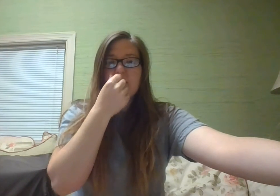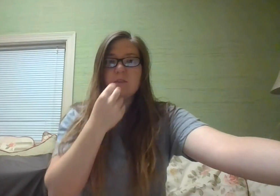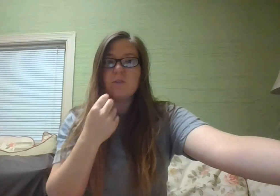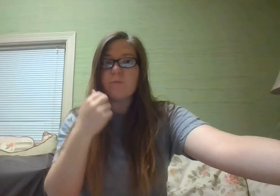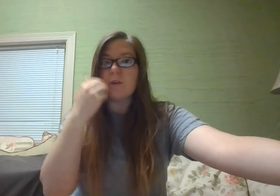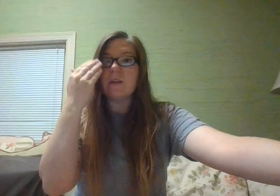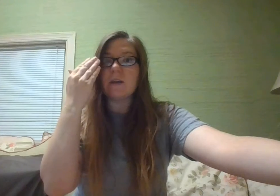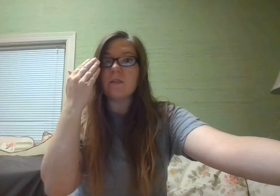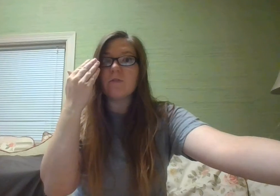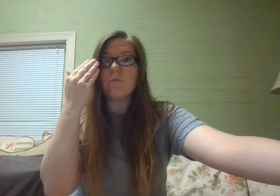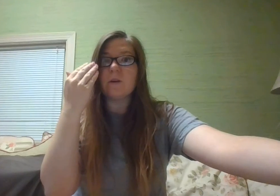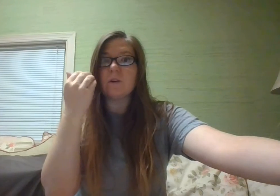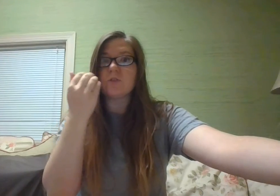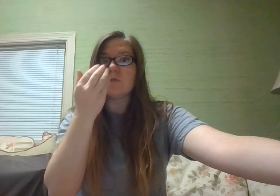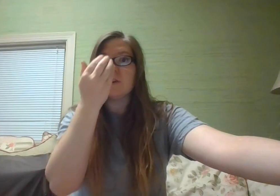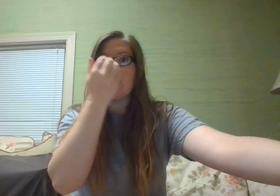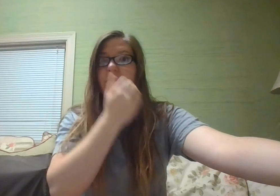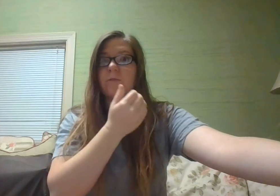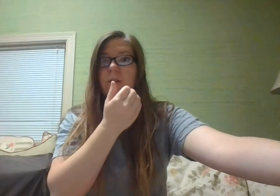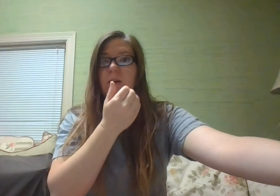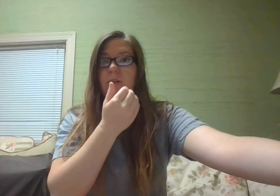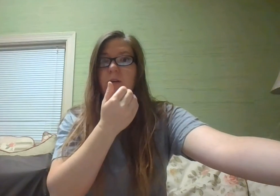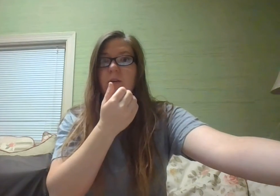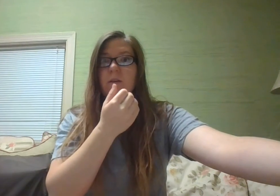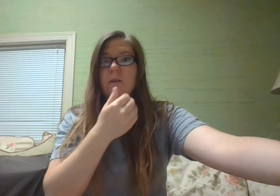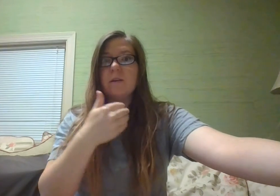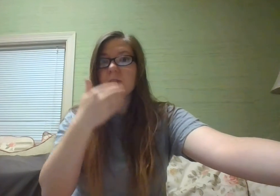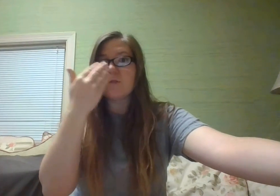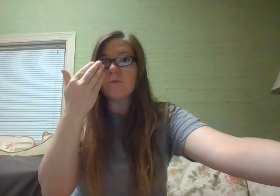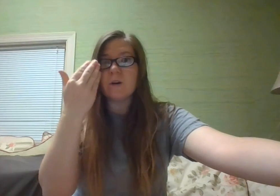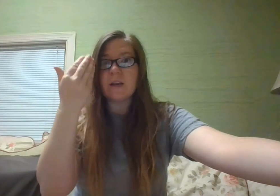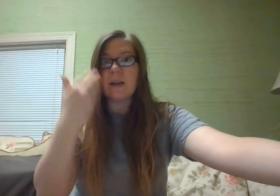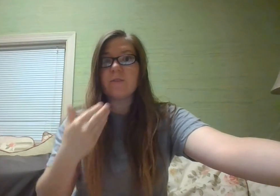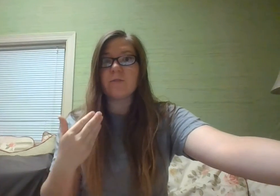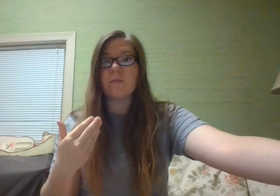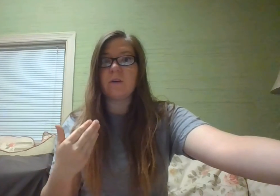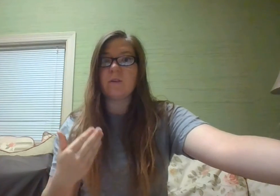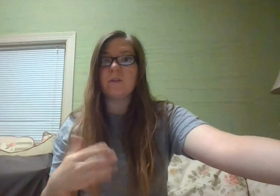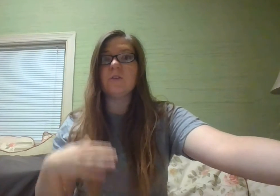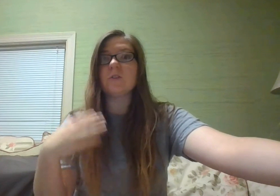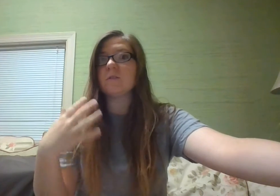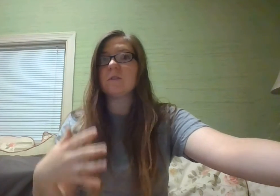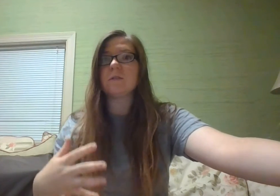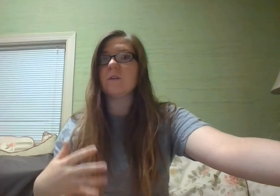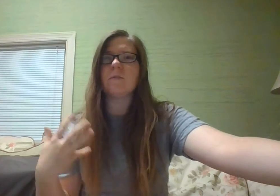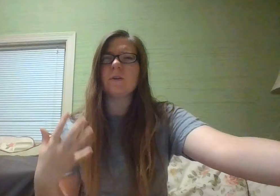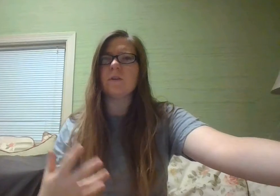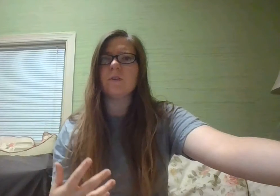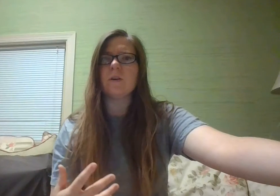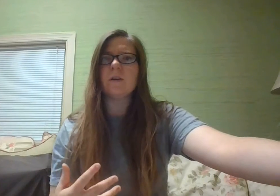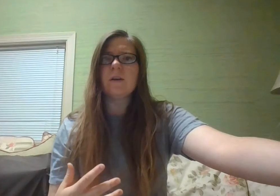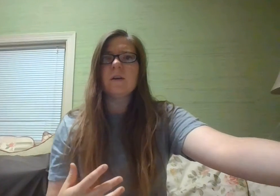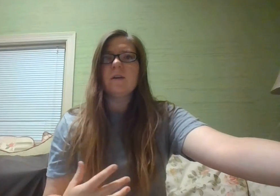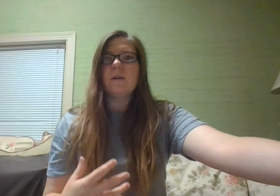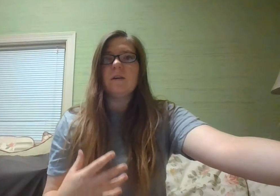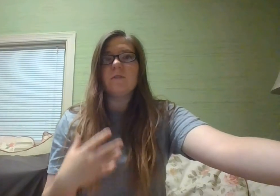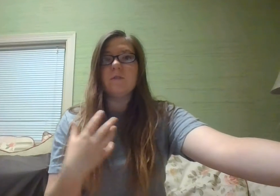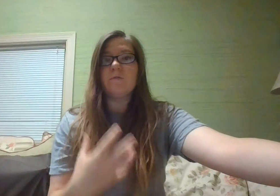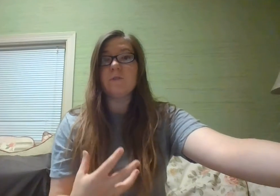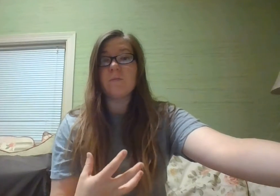So you're breathing in through one nostril and out through the other. In through one and out through the other. And you just do this over and over until you feel